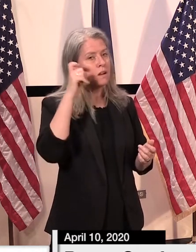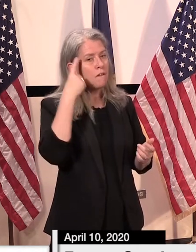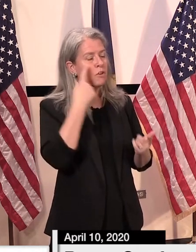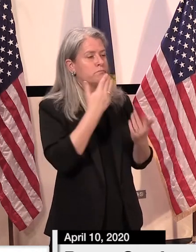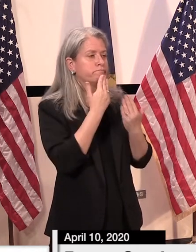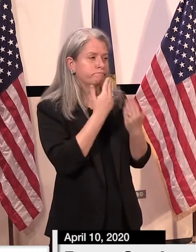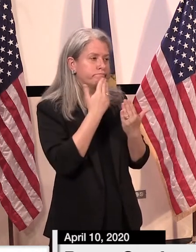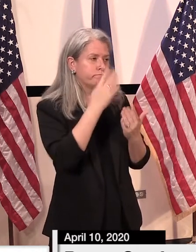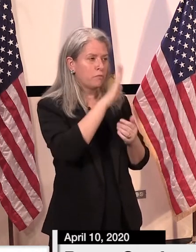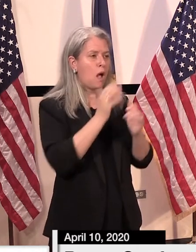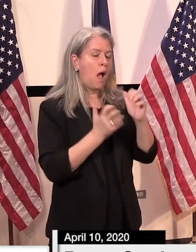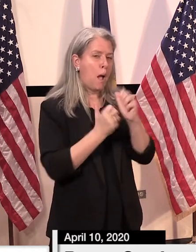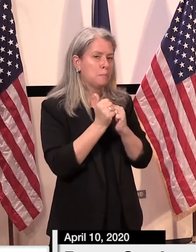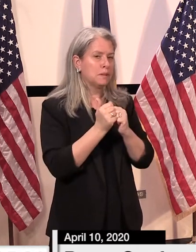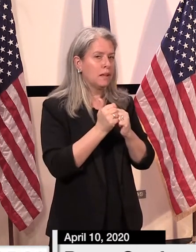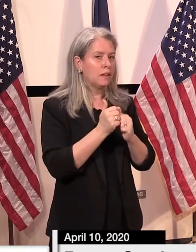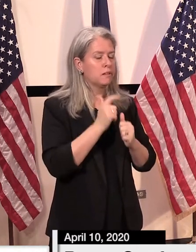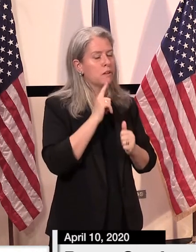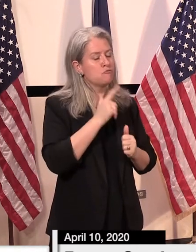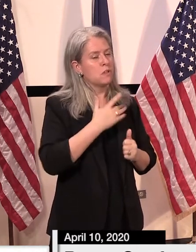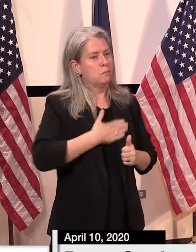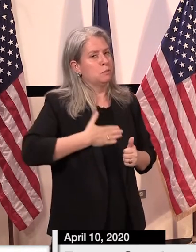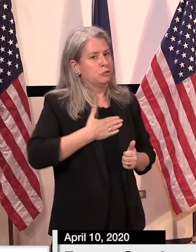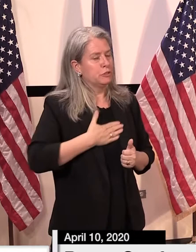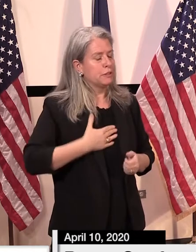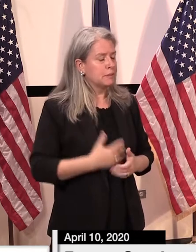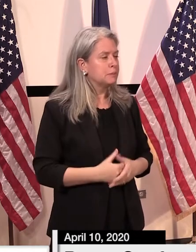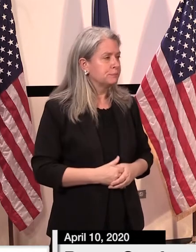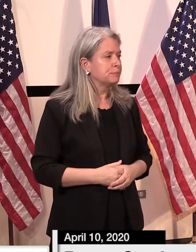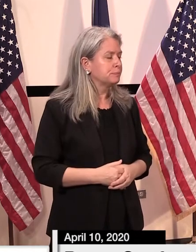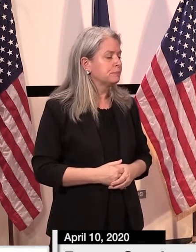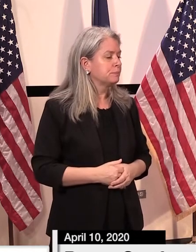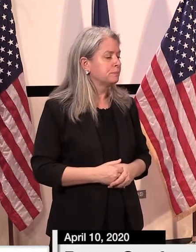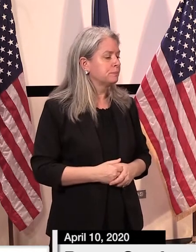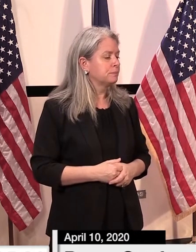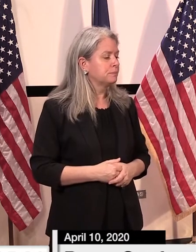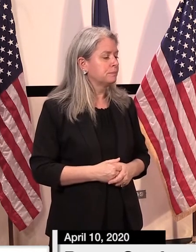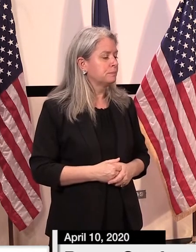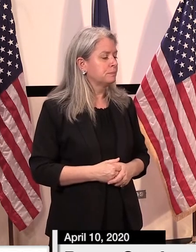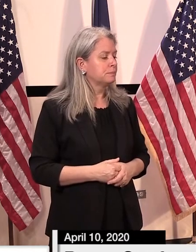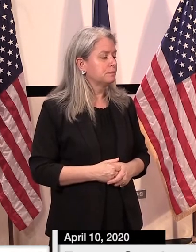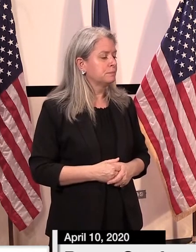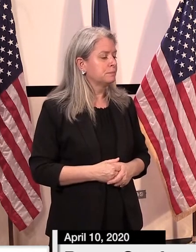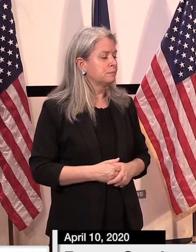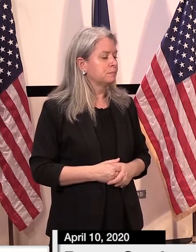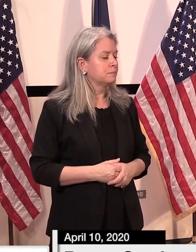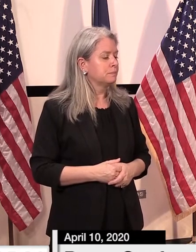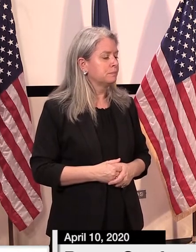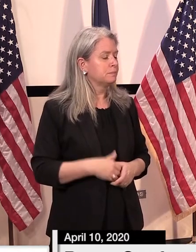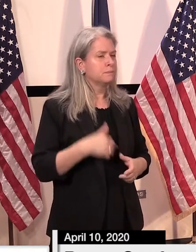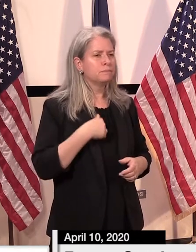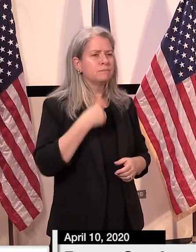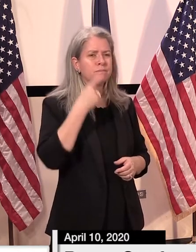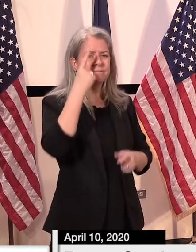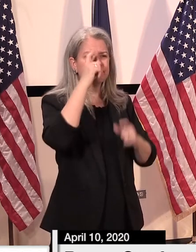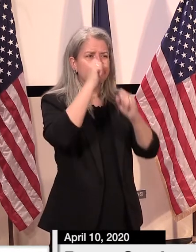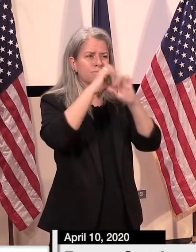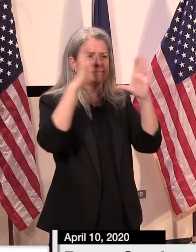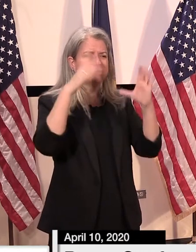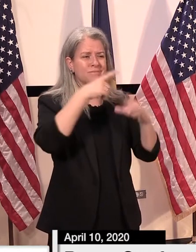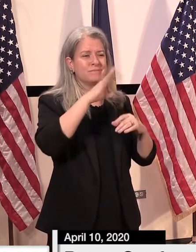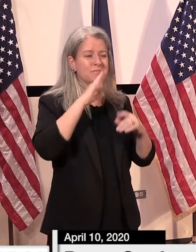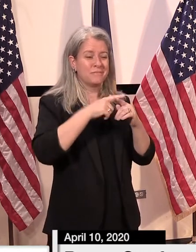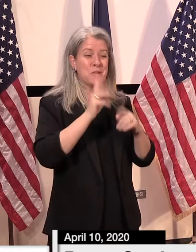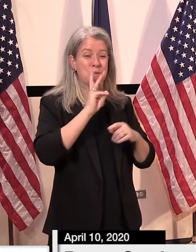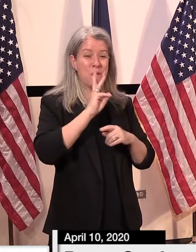us. Um, I'm interested in the, uh, the image of opening up the spigot to